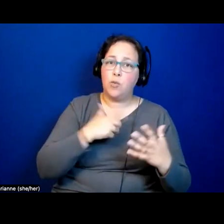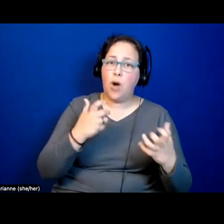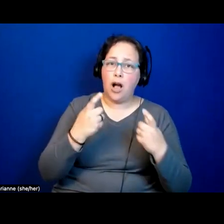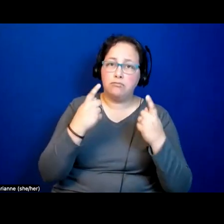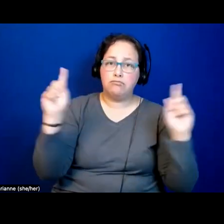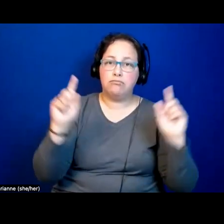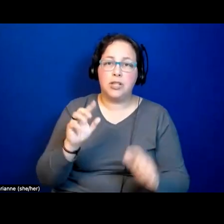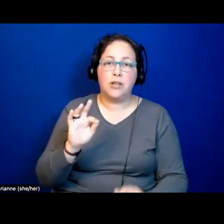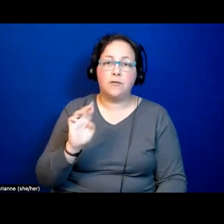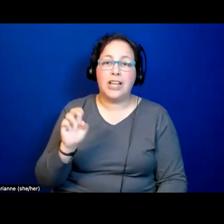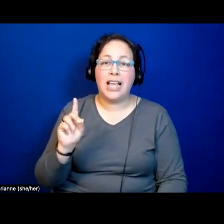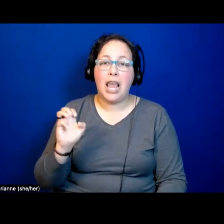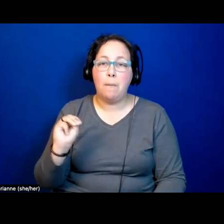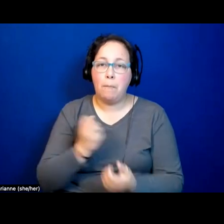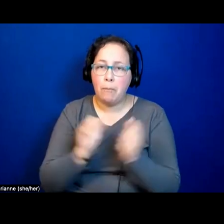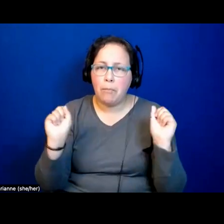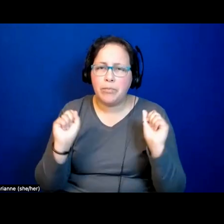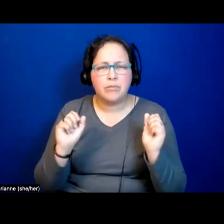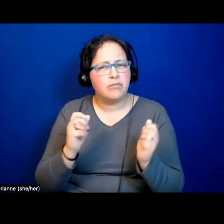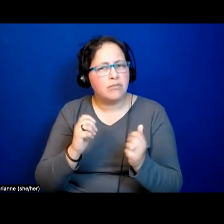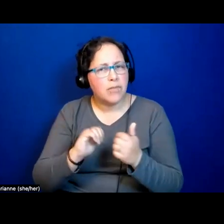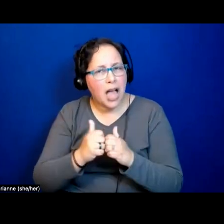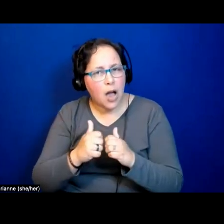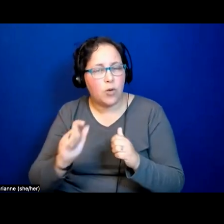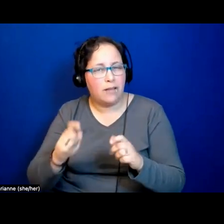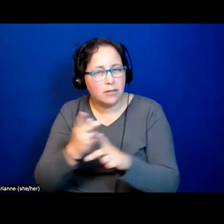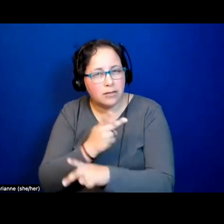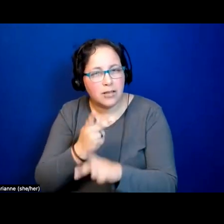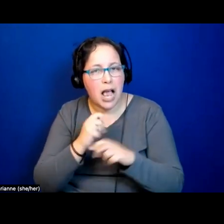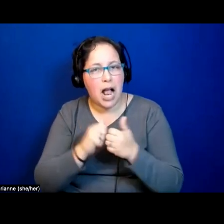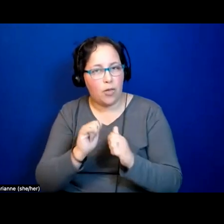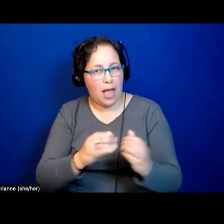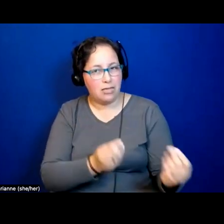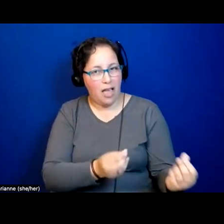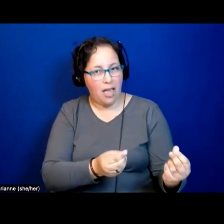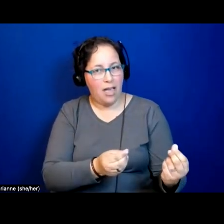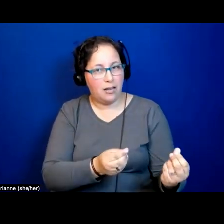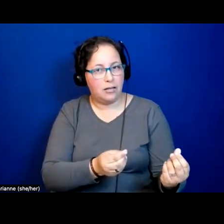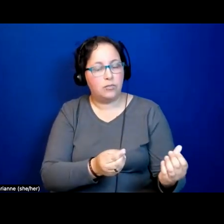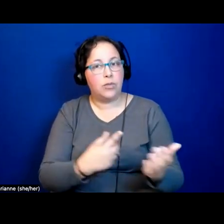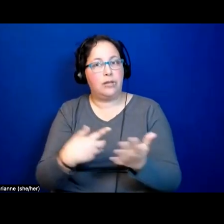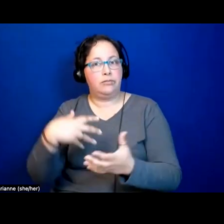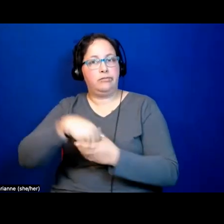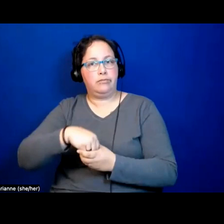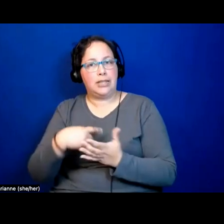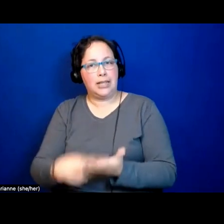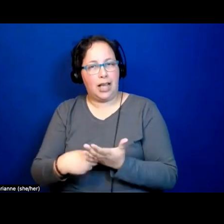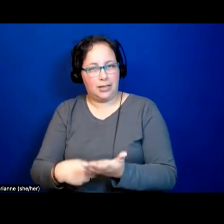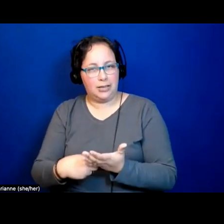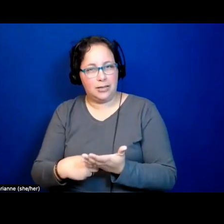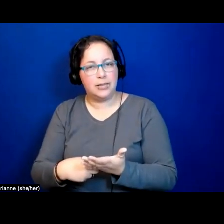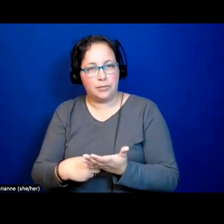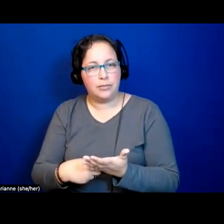figuring out how the territory becomes part of what coheres for us